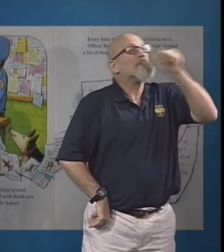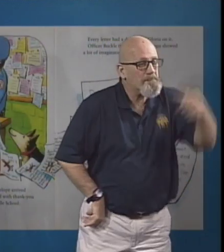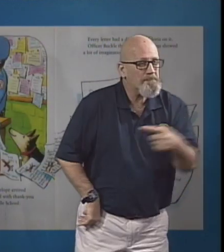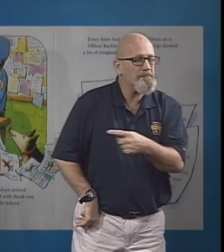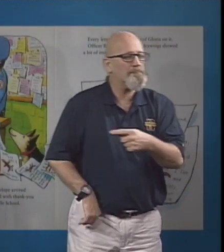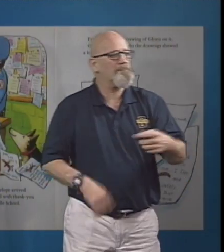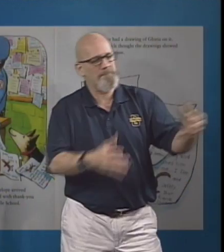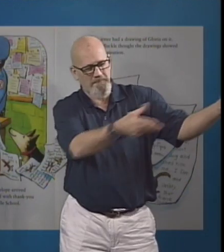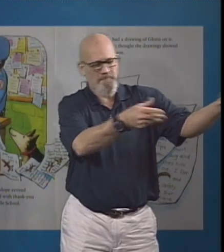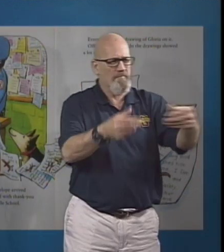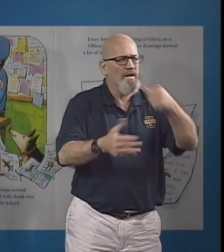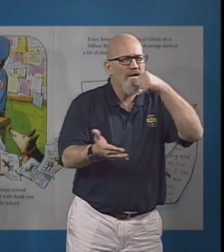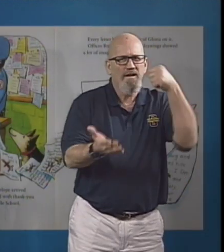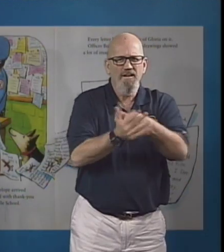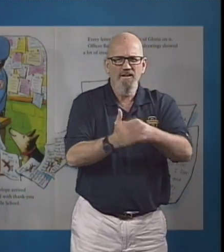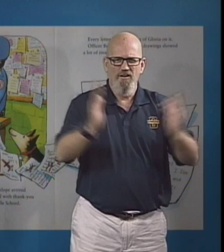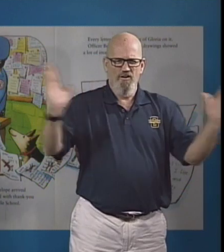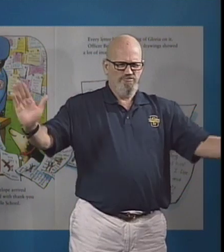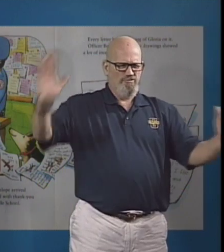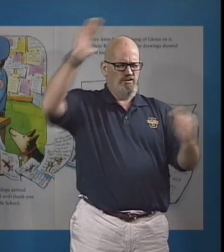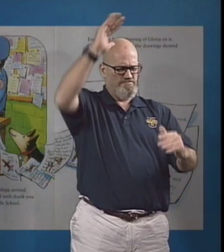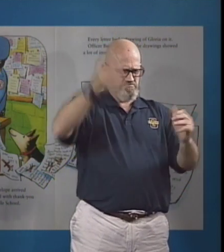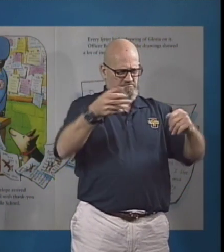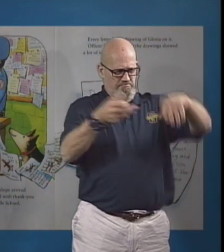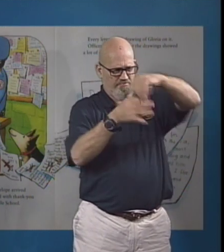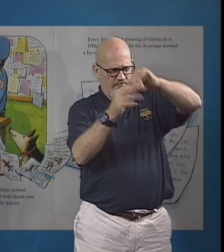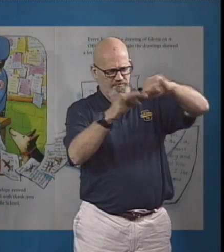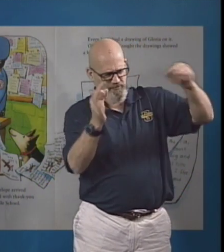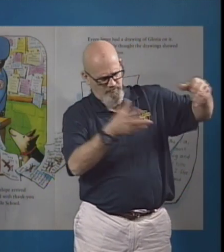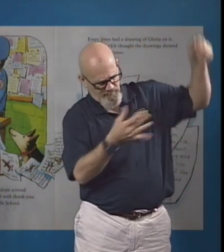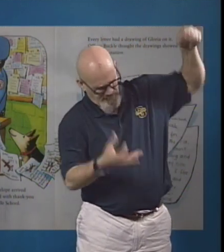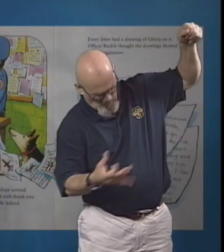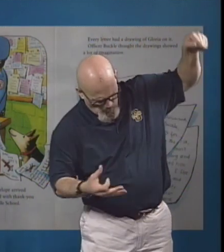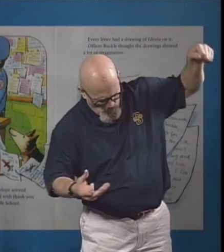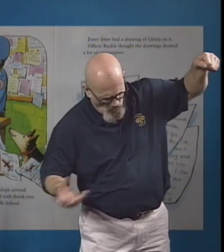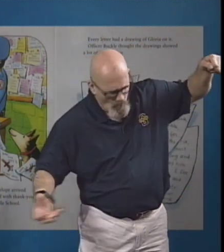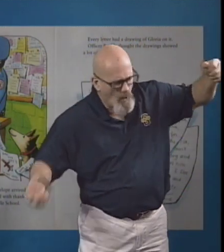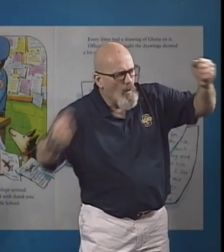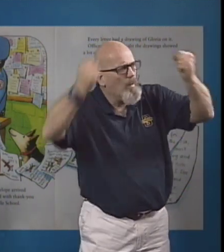The next day, an enormous envelope arrived at the police station.